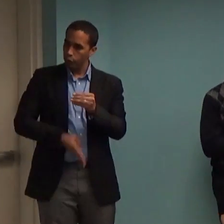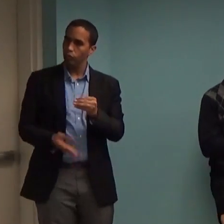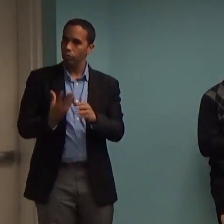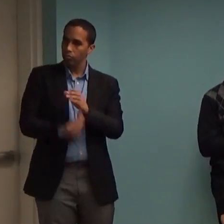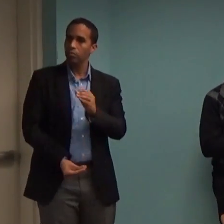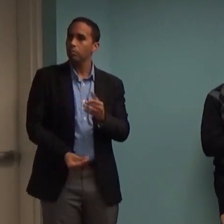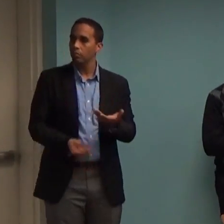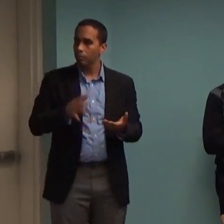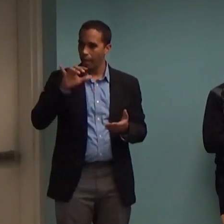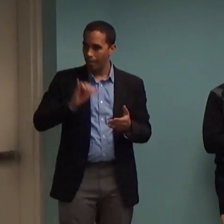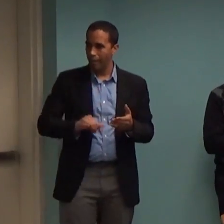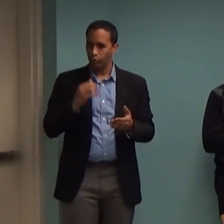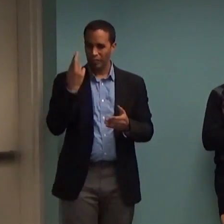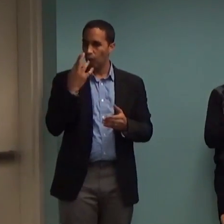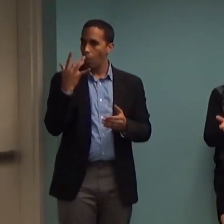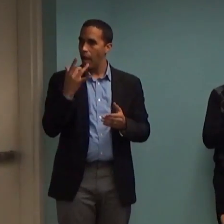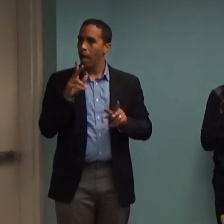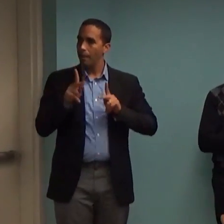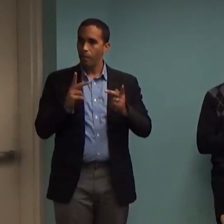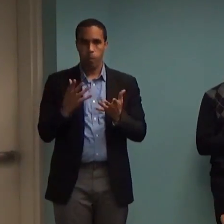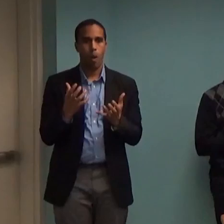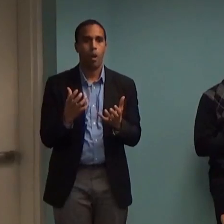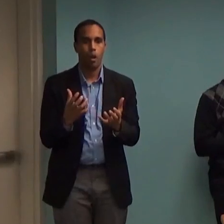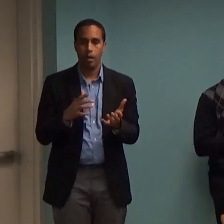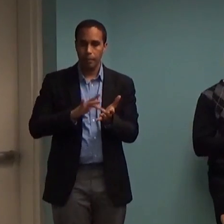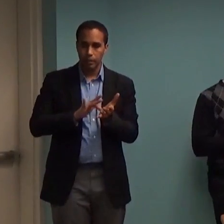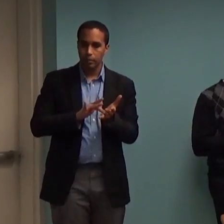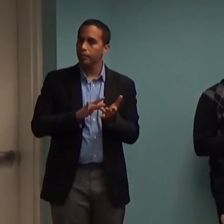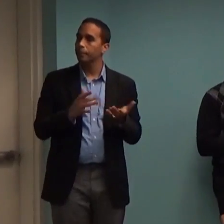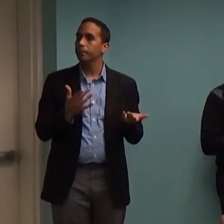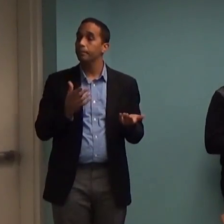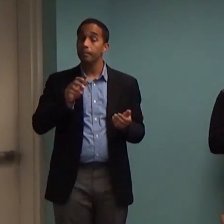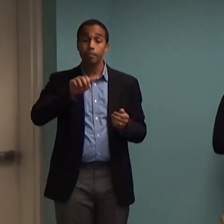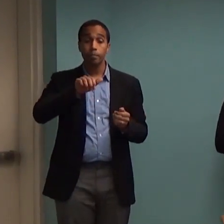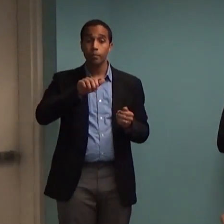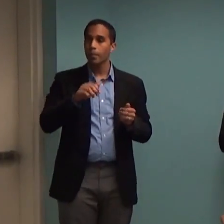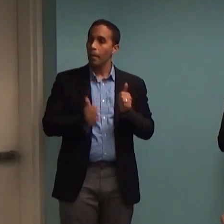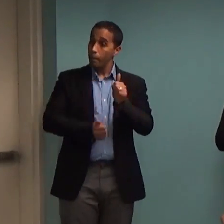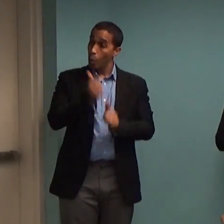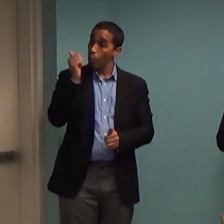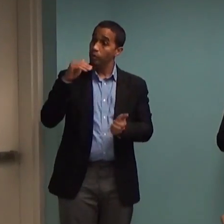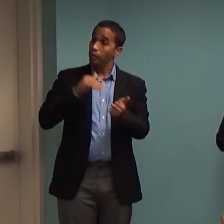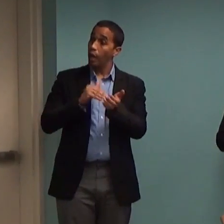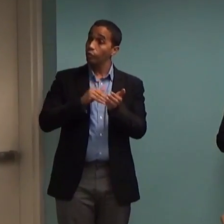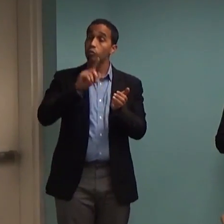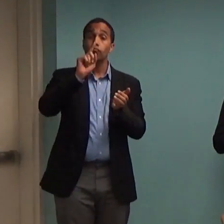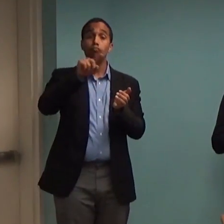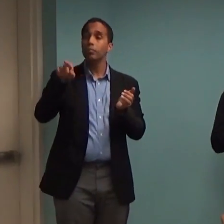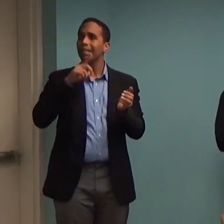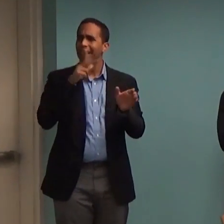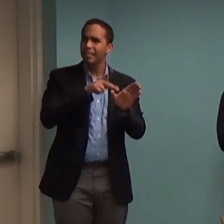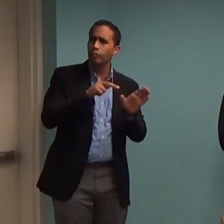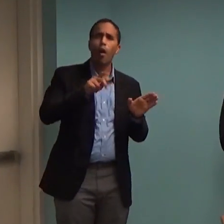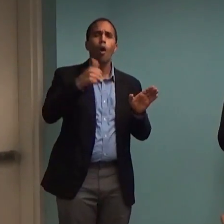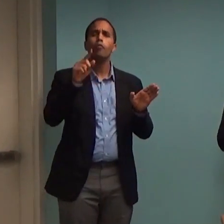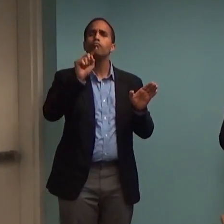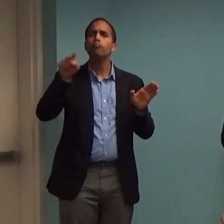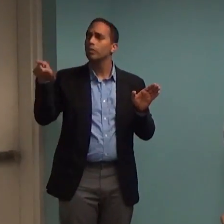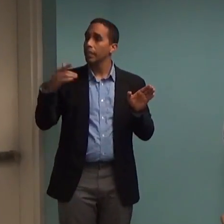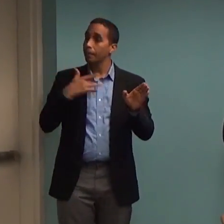medication. Virtually all other doctors that you visit will prescribe medication for your problem. So it seems like, well, why would I